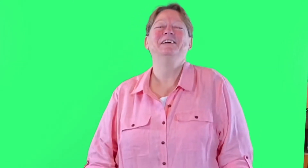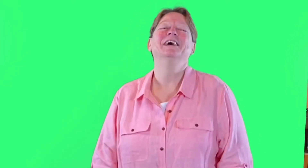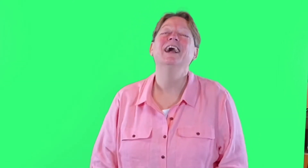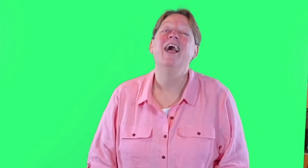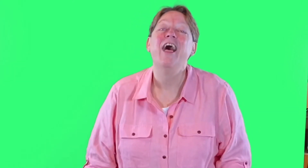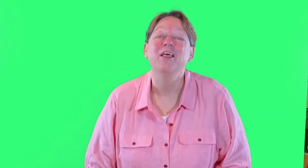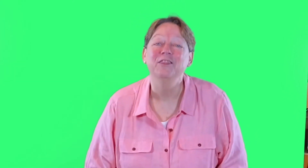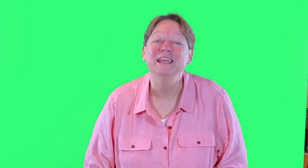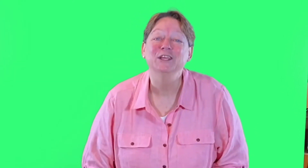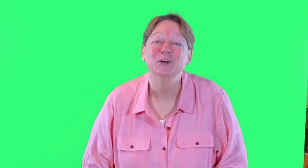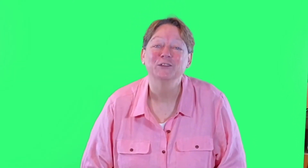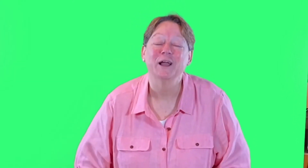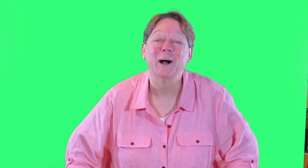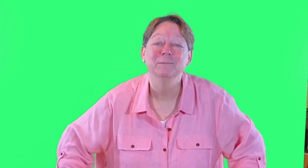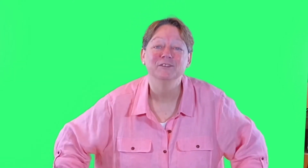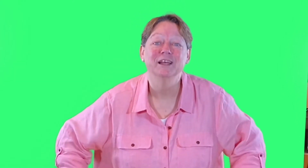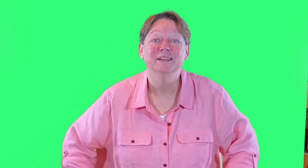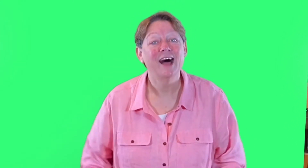The earth comes along.